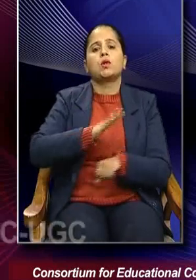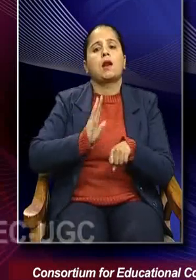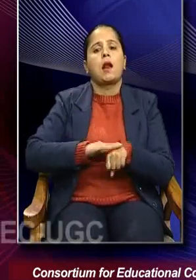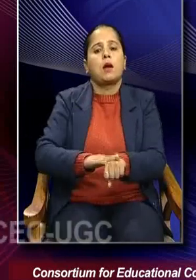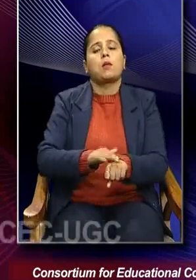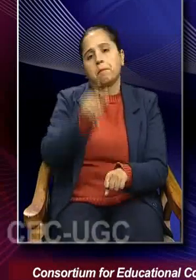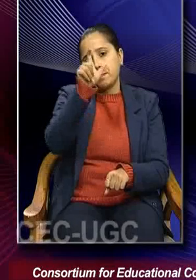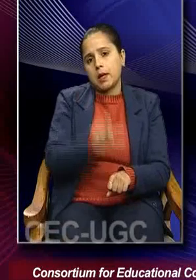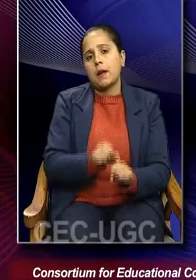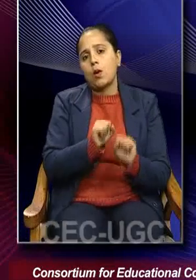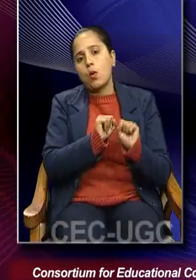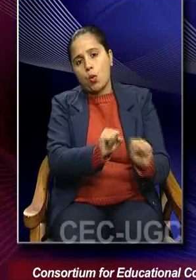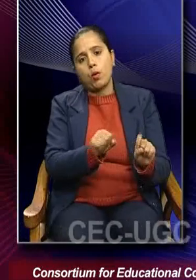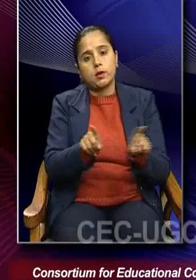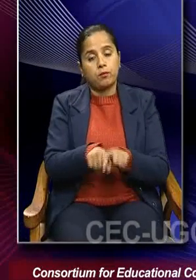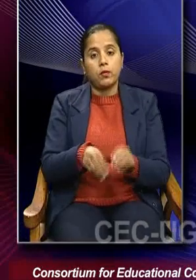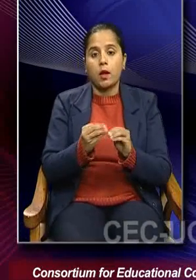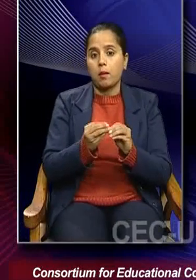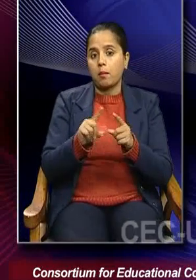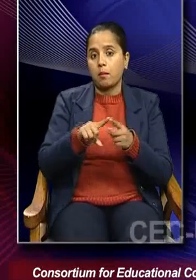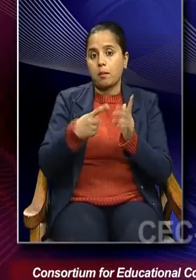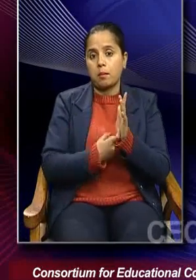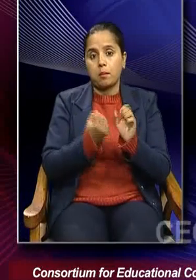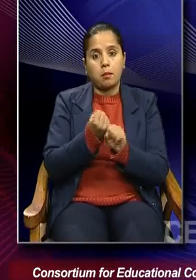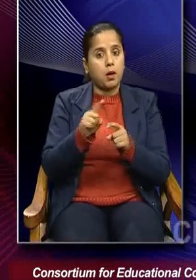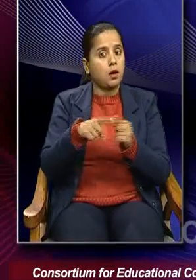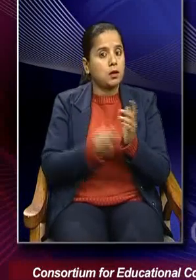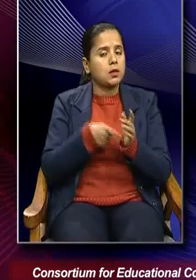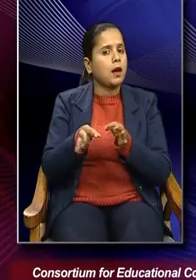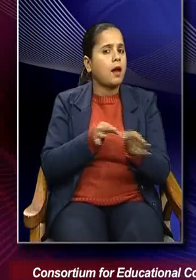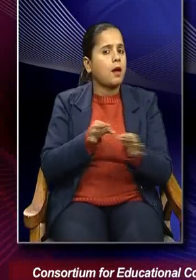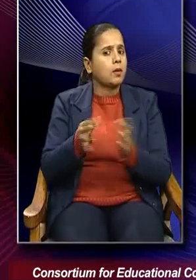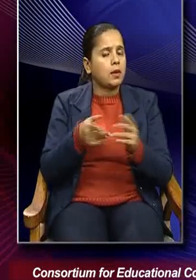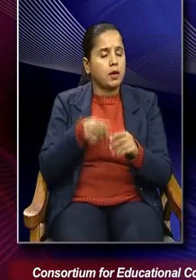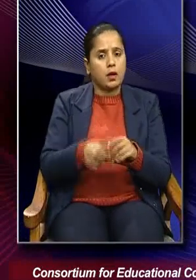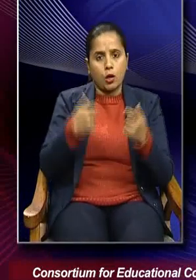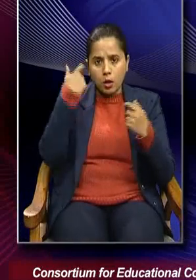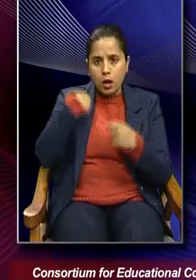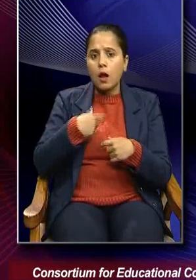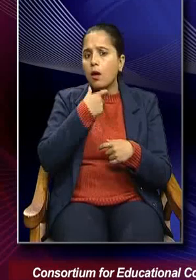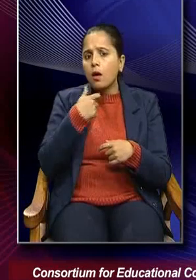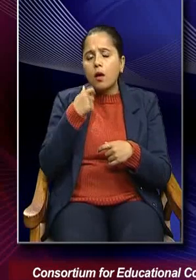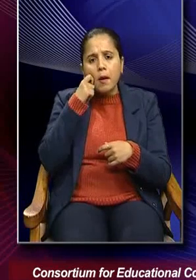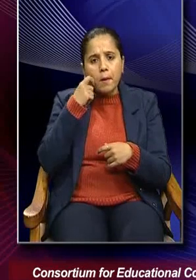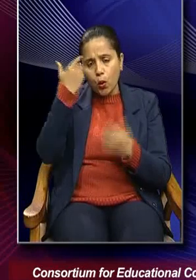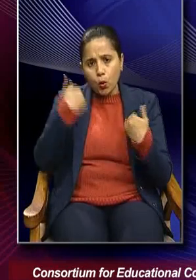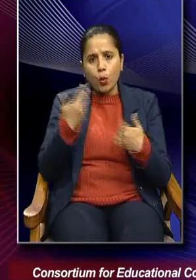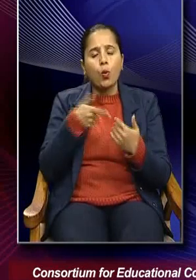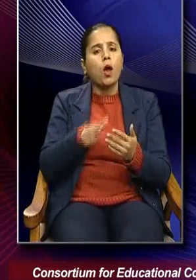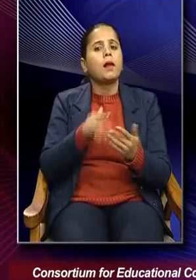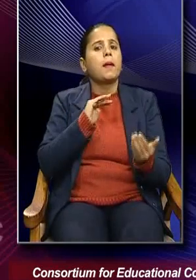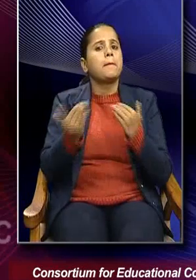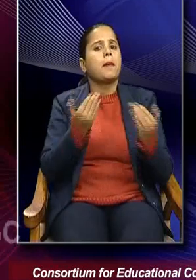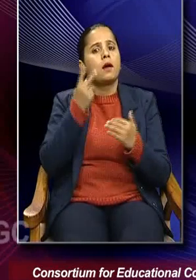individual. Berger explains that the humanistic perspective, he compares